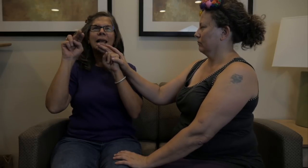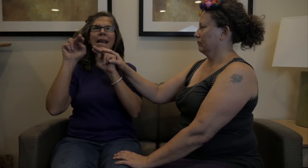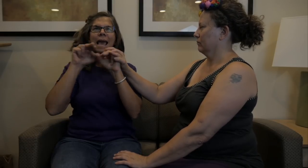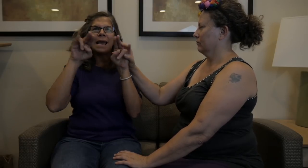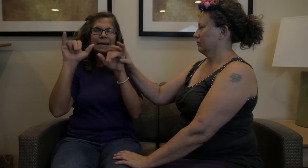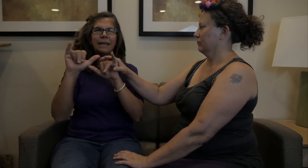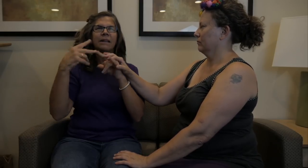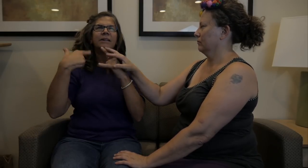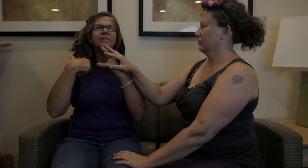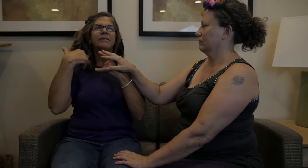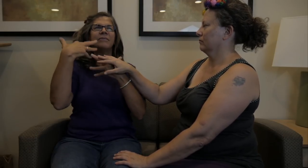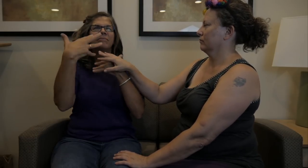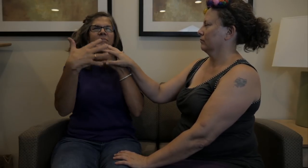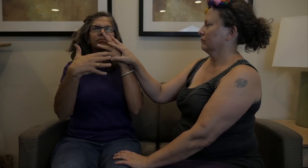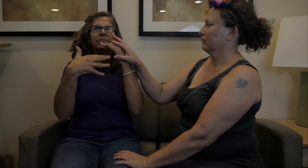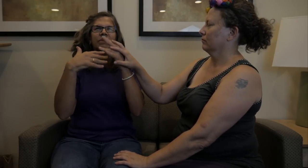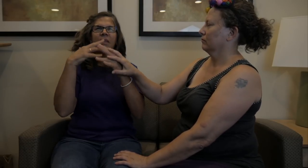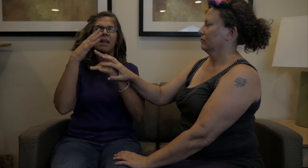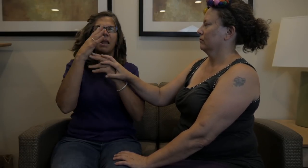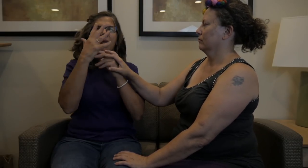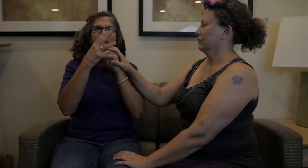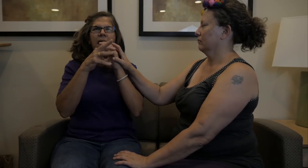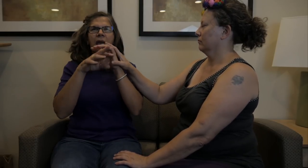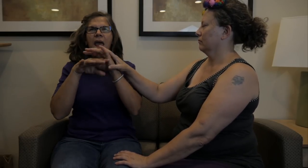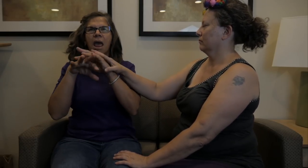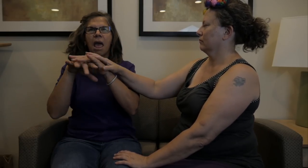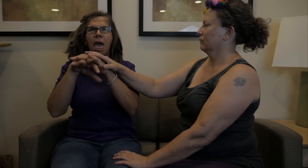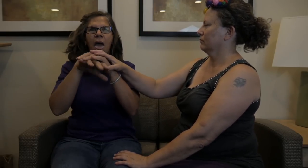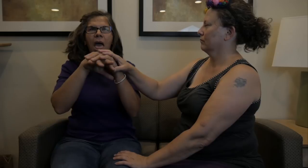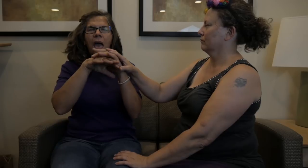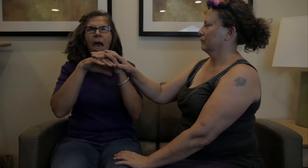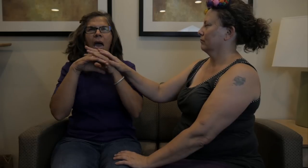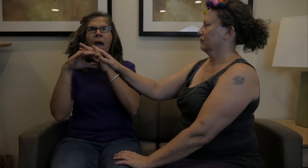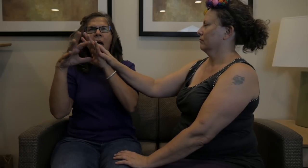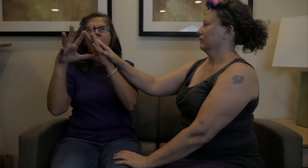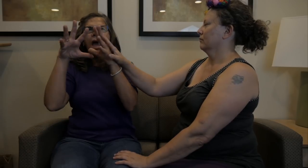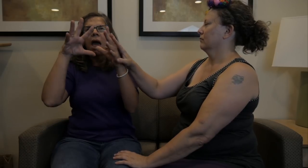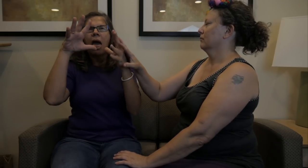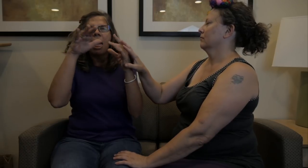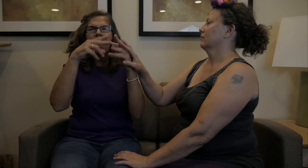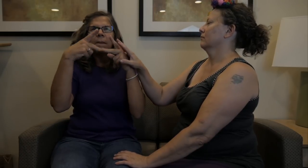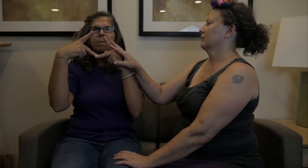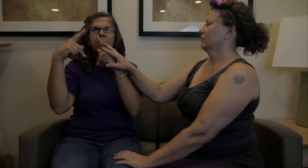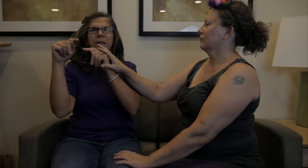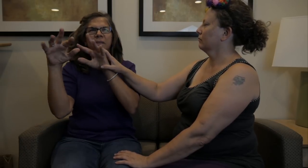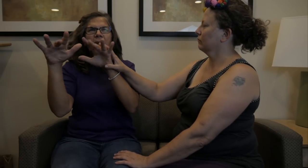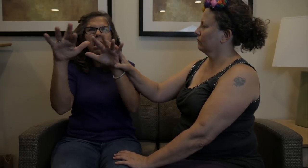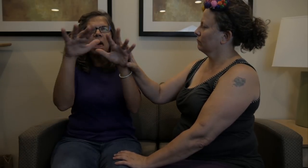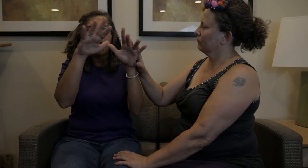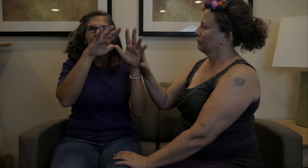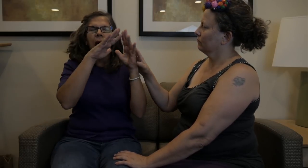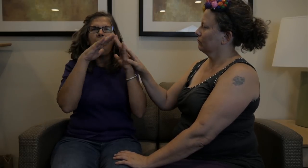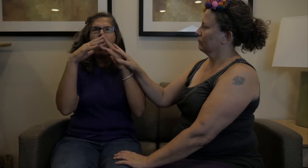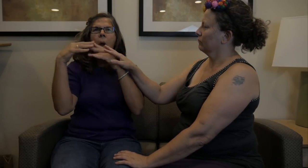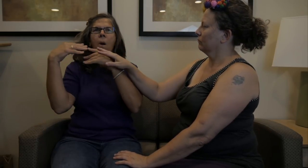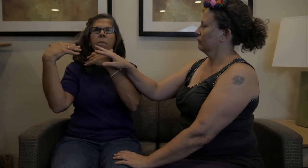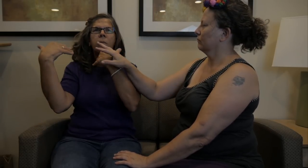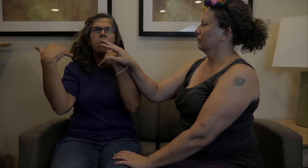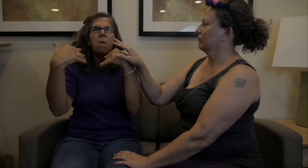nanny, I was immersed in P.T., and I really